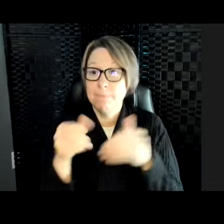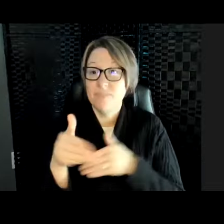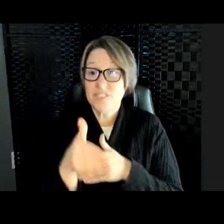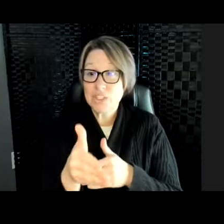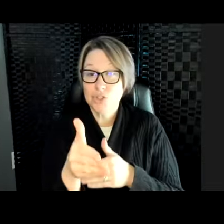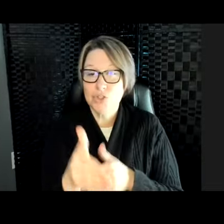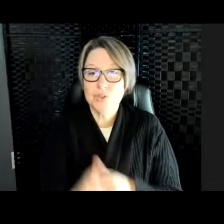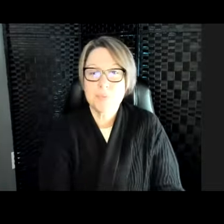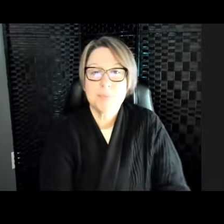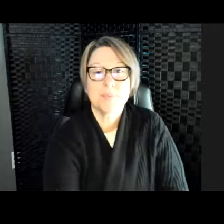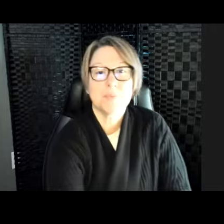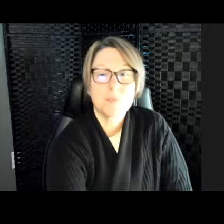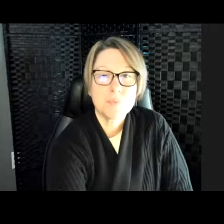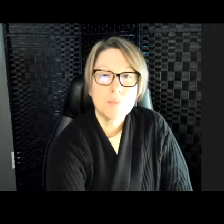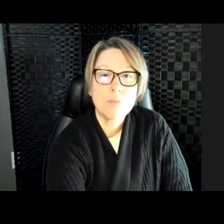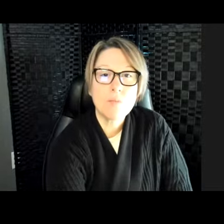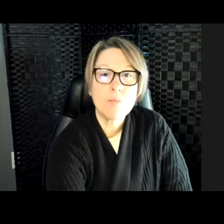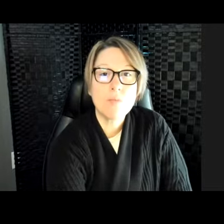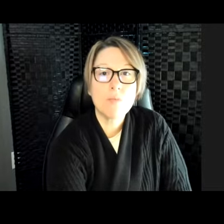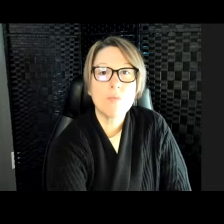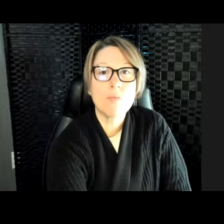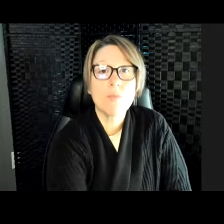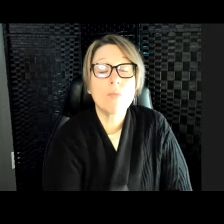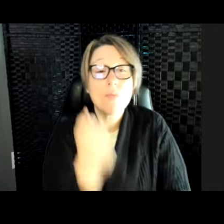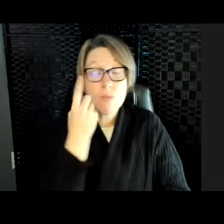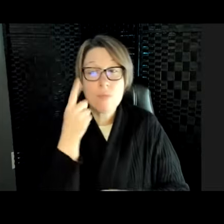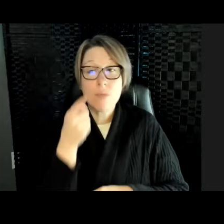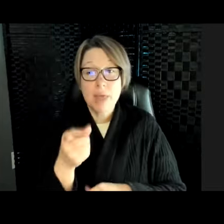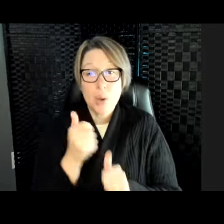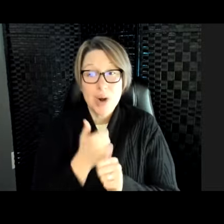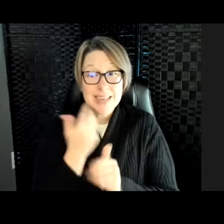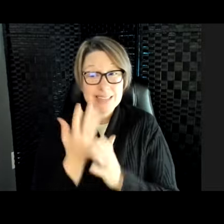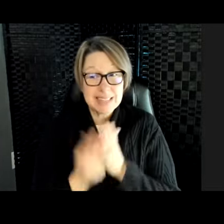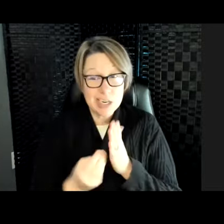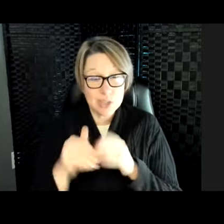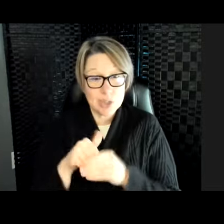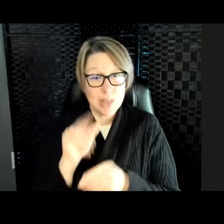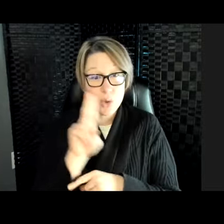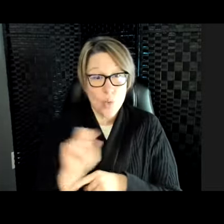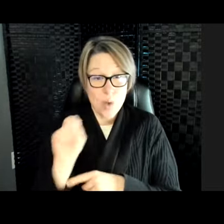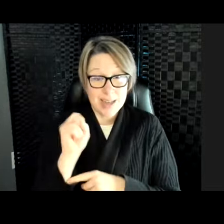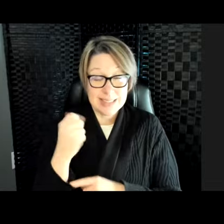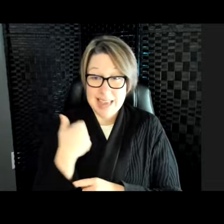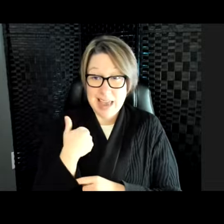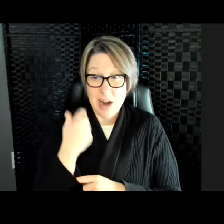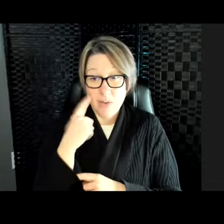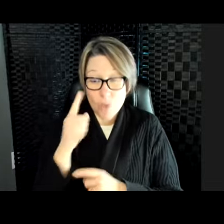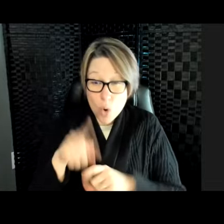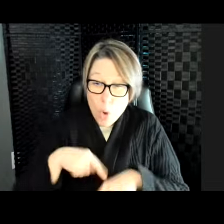were endangered in the United States and Canada for a long time because people